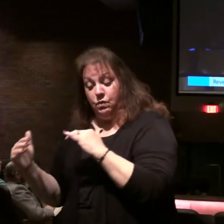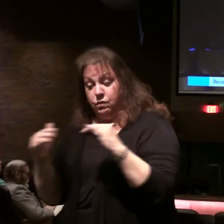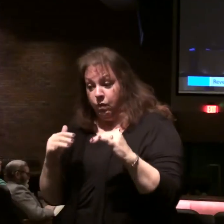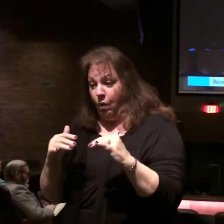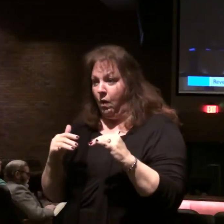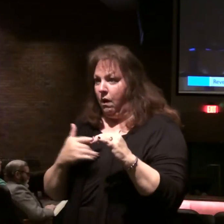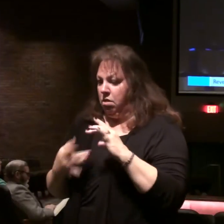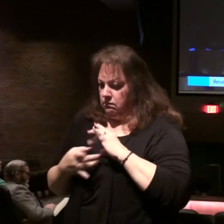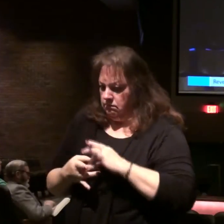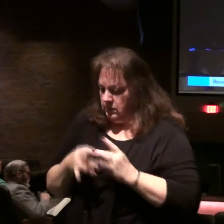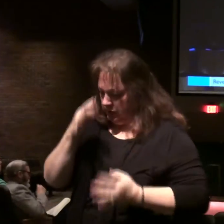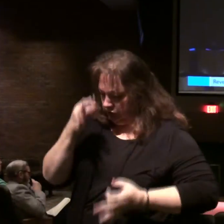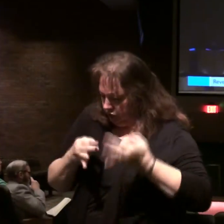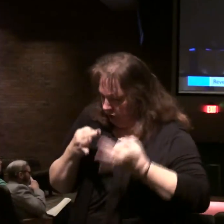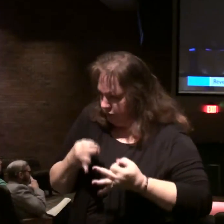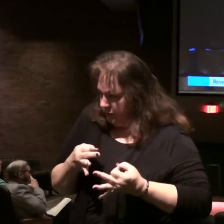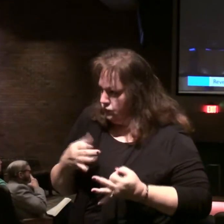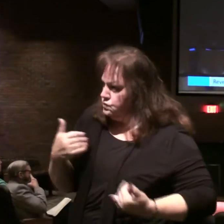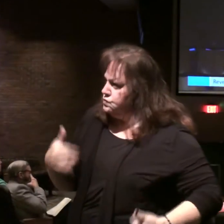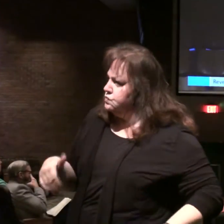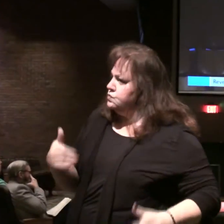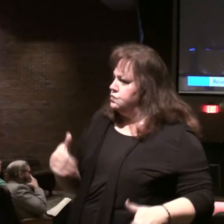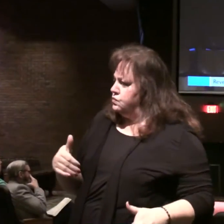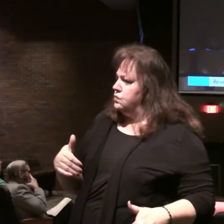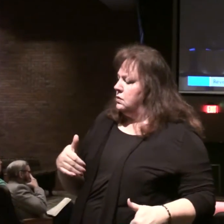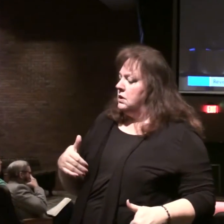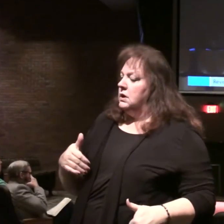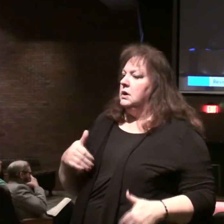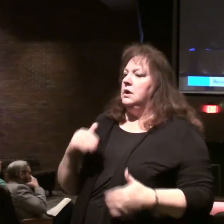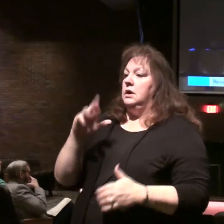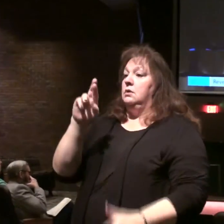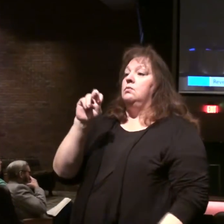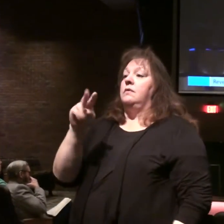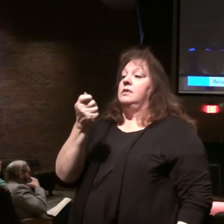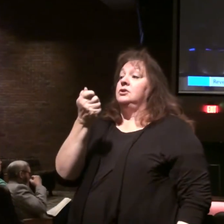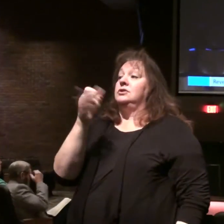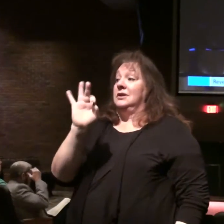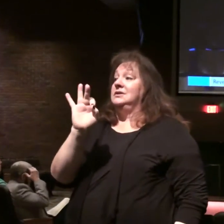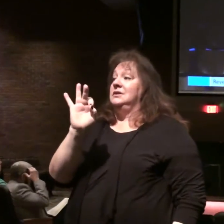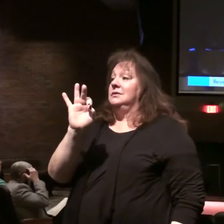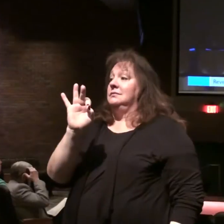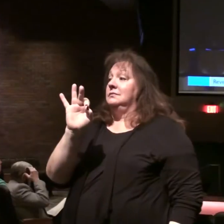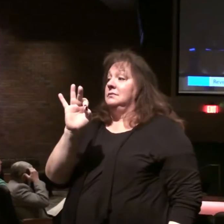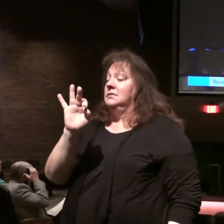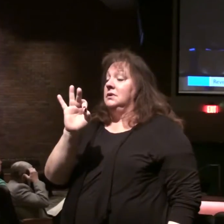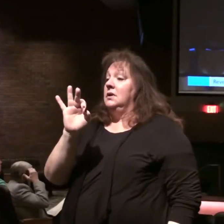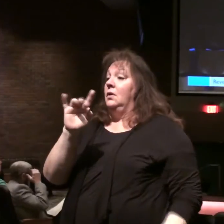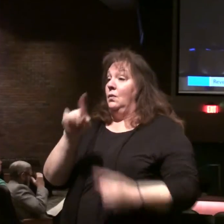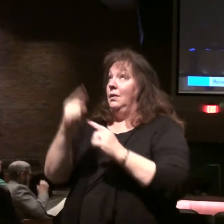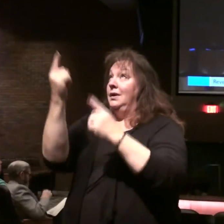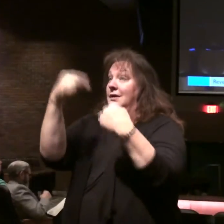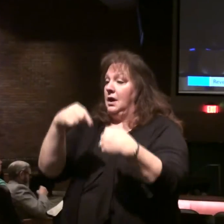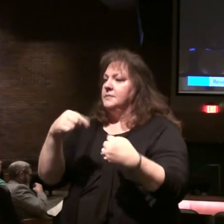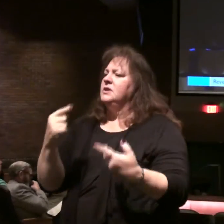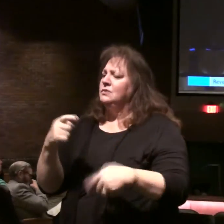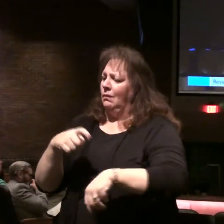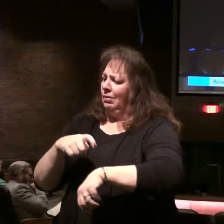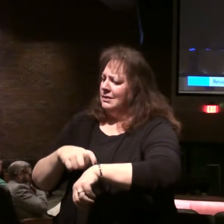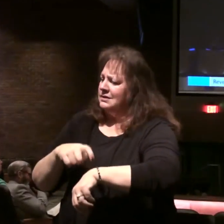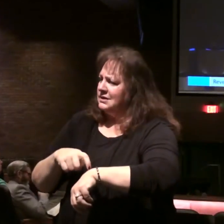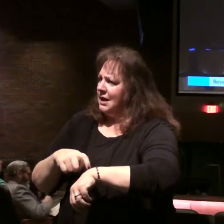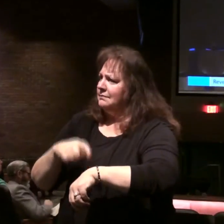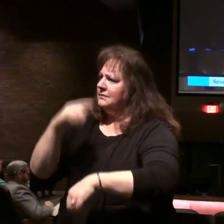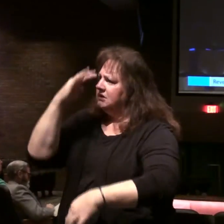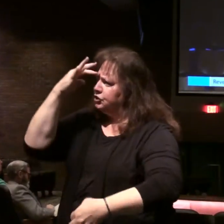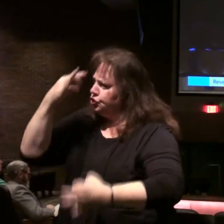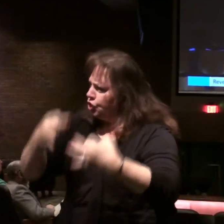judgments associated with it that we'll look into when we get to chapter 19 and the actual coming. So at the time of